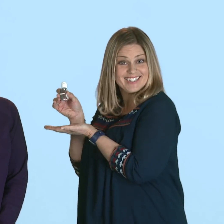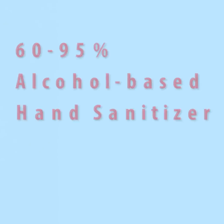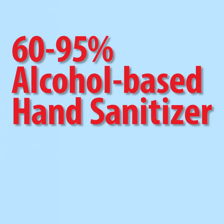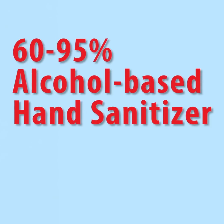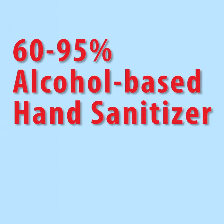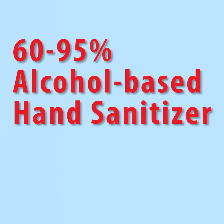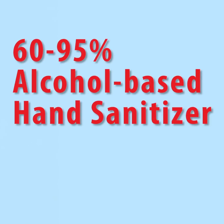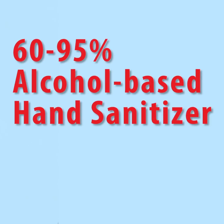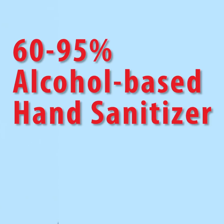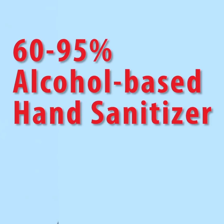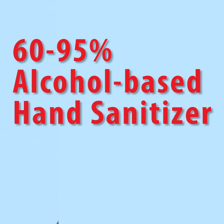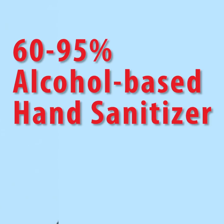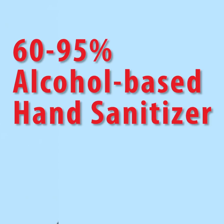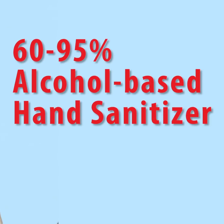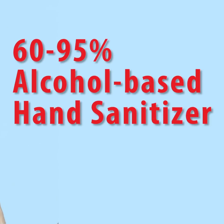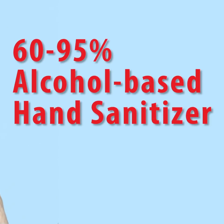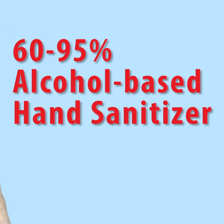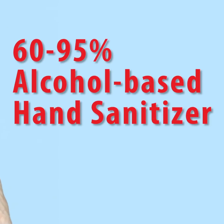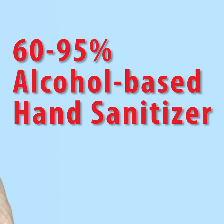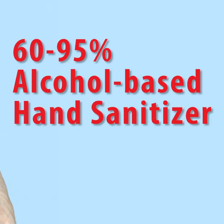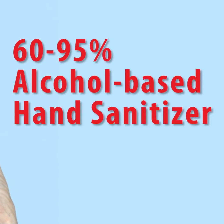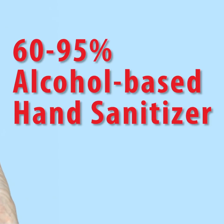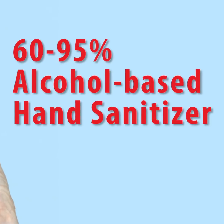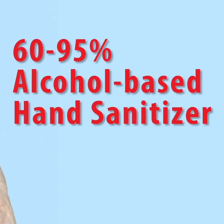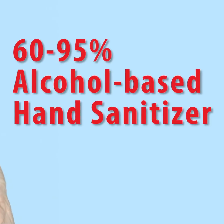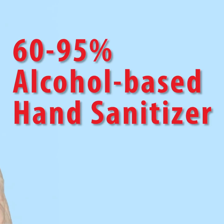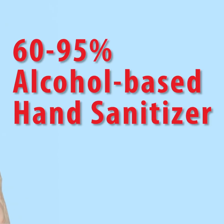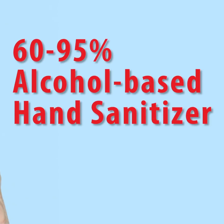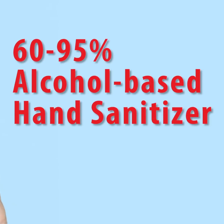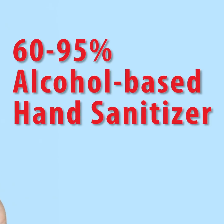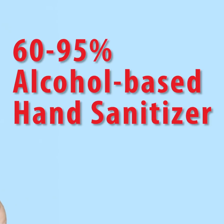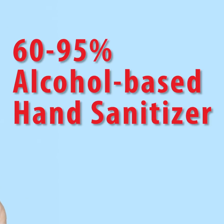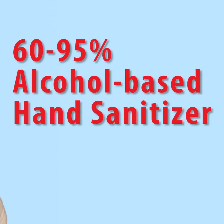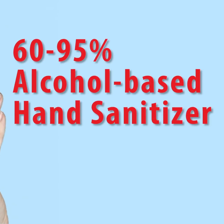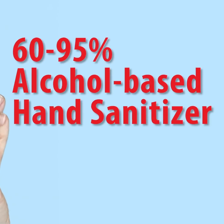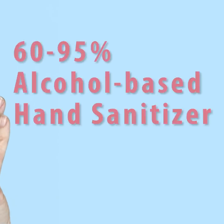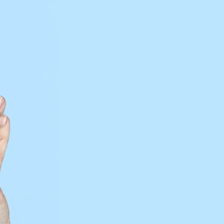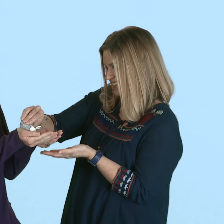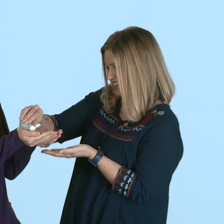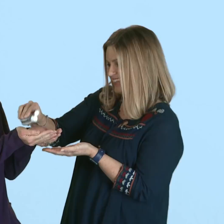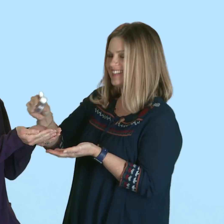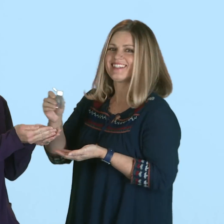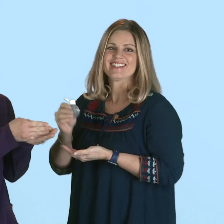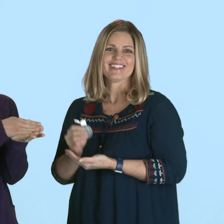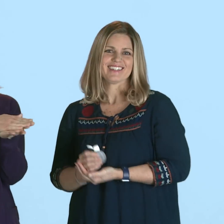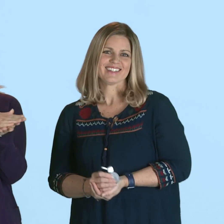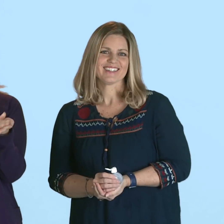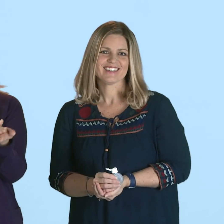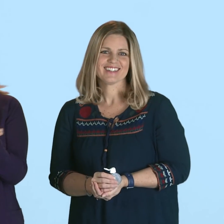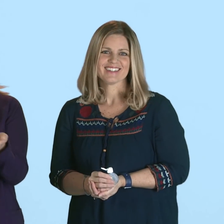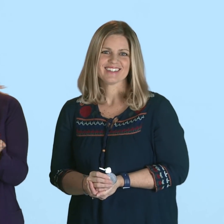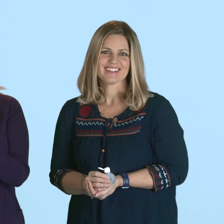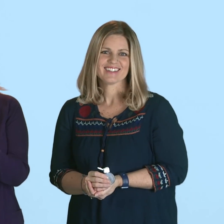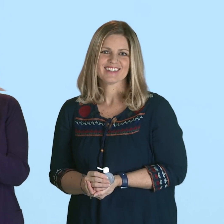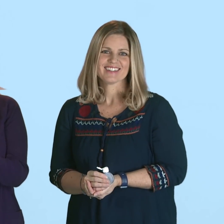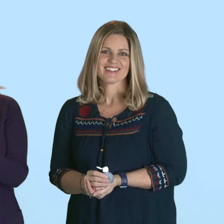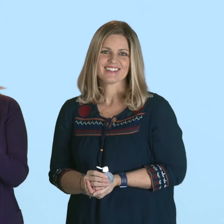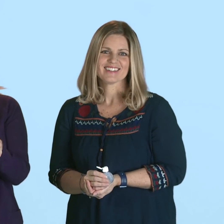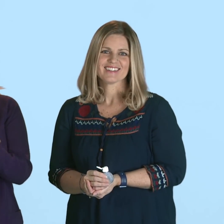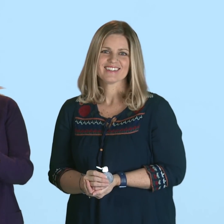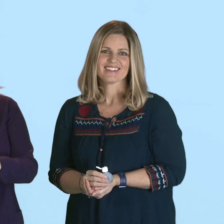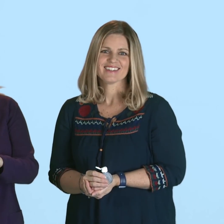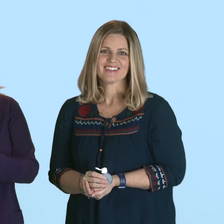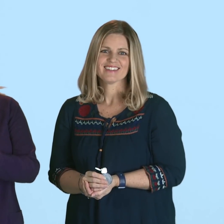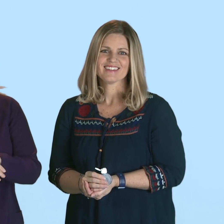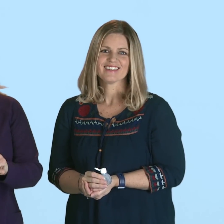available a 60 to 95 percent alcohol-based hand sanitizer may be used. Hand sanitizers do not